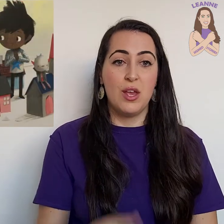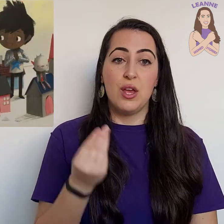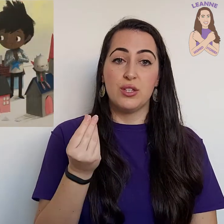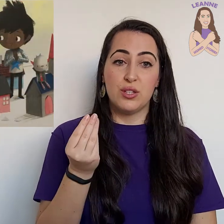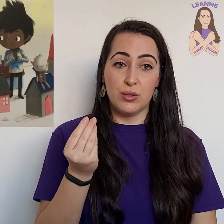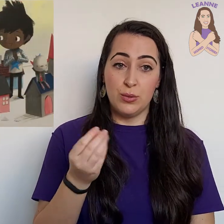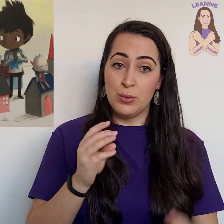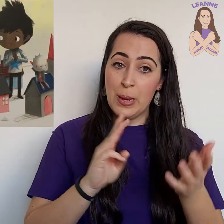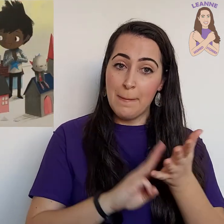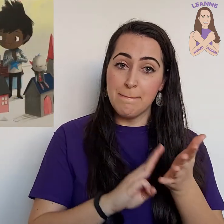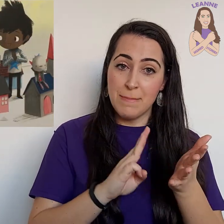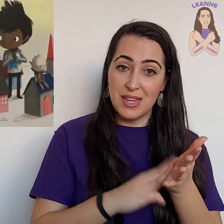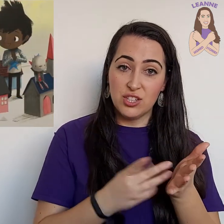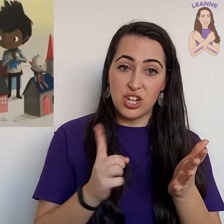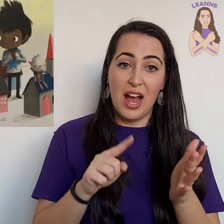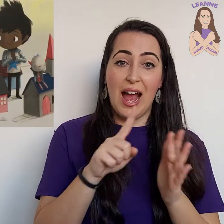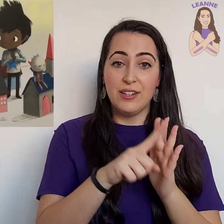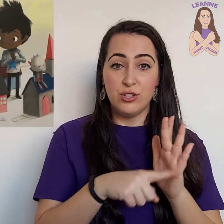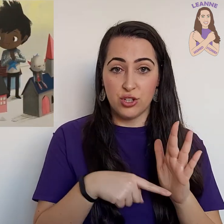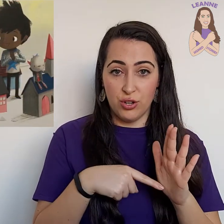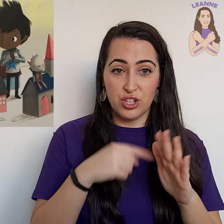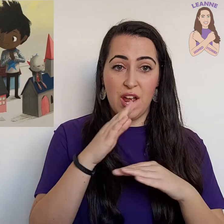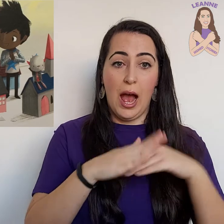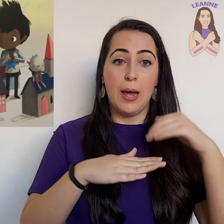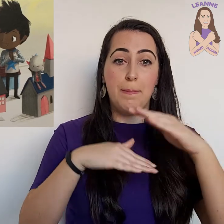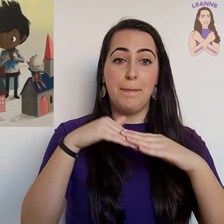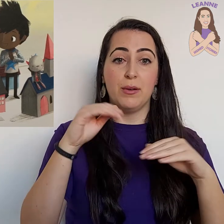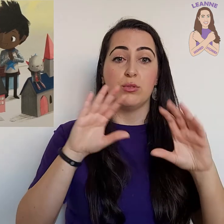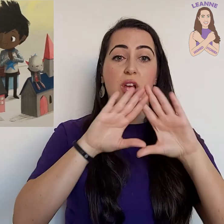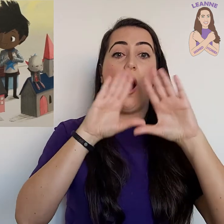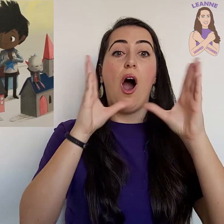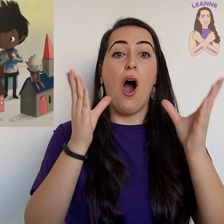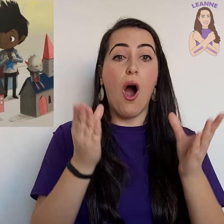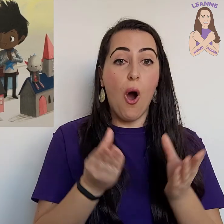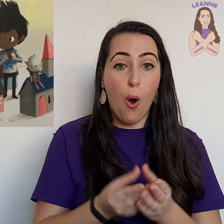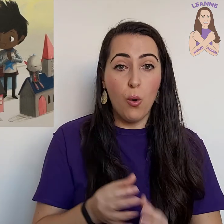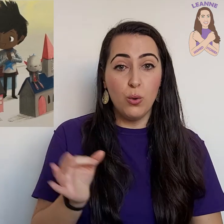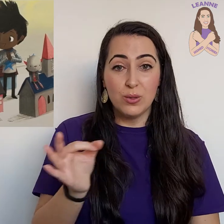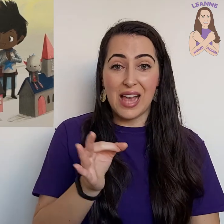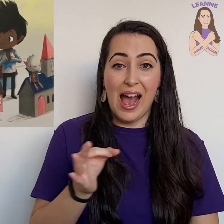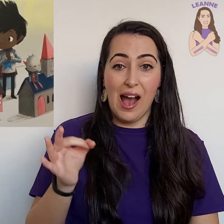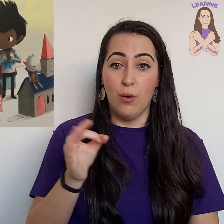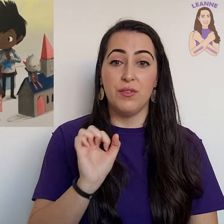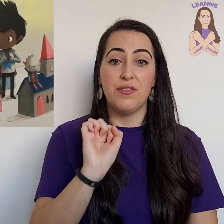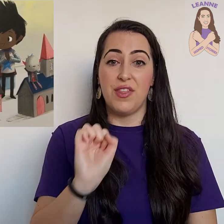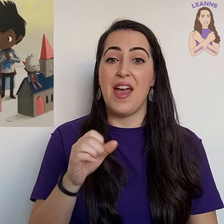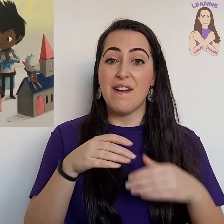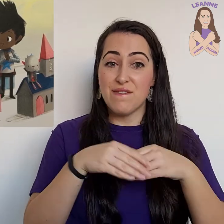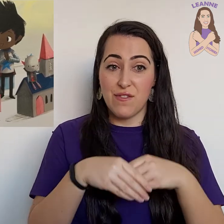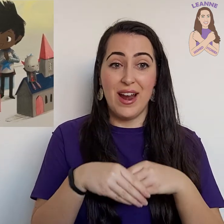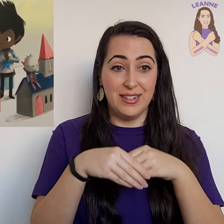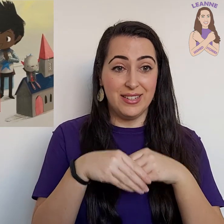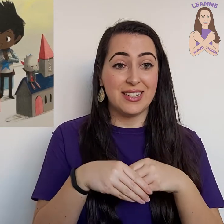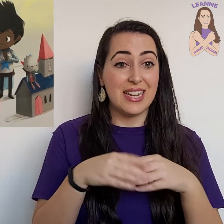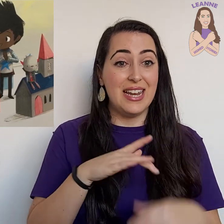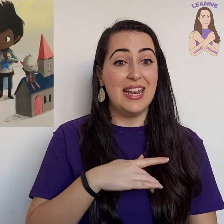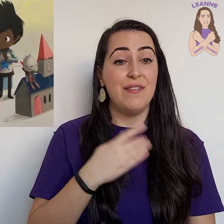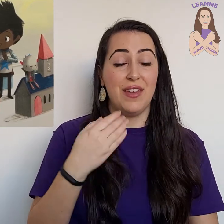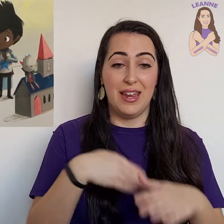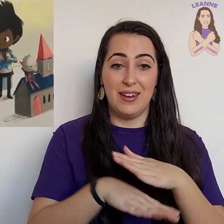Soon, Misha and Josh had built a whole town for their friends to live in,